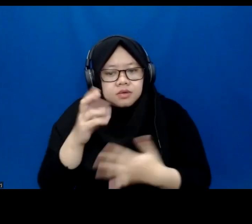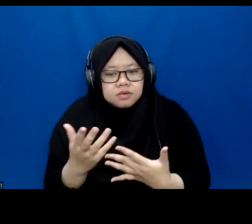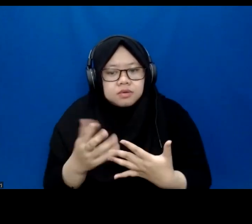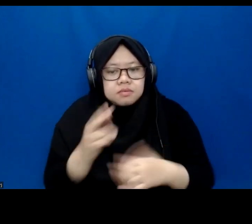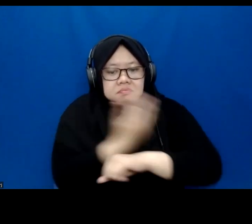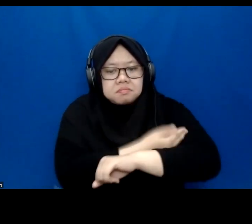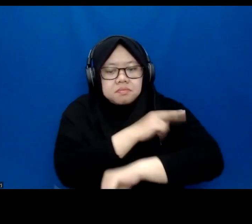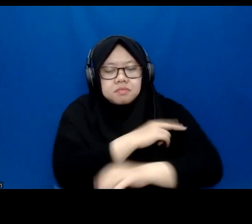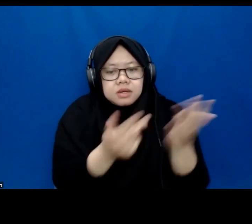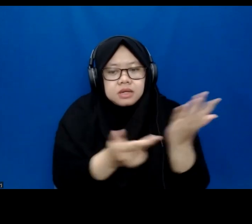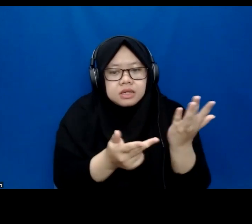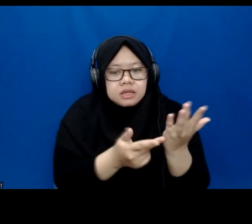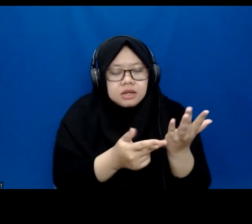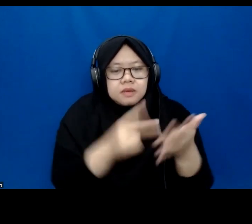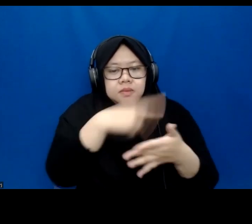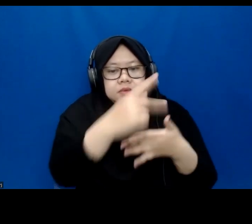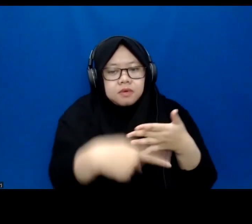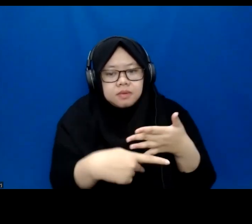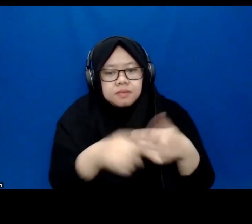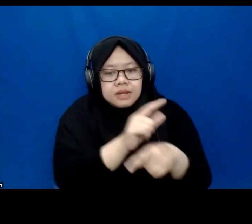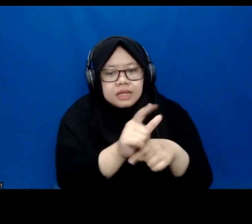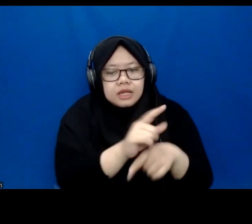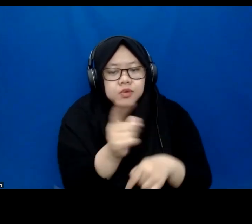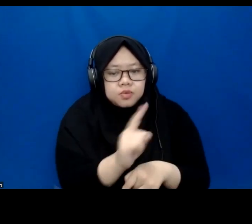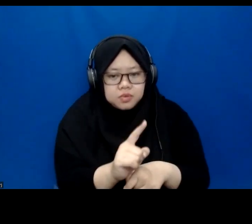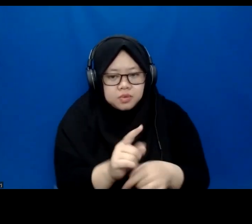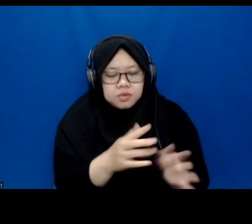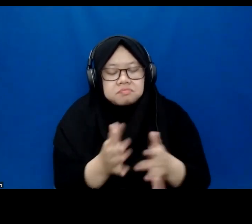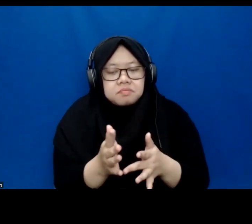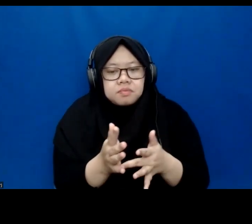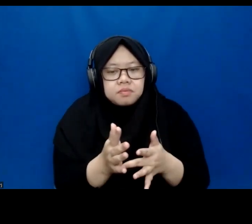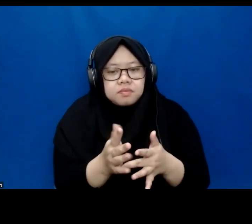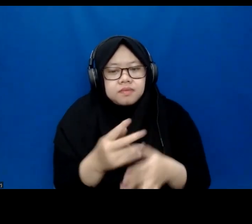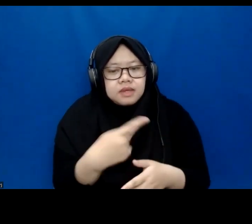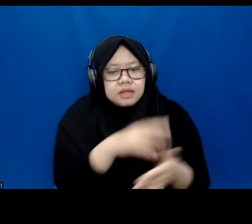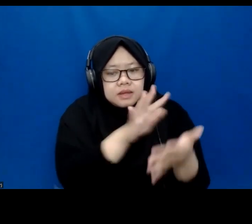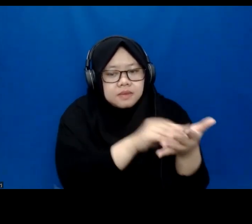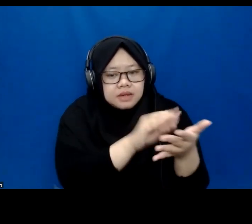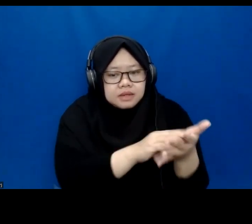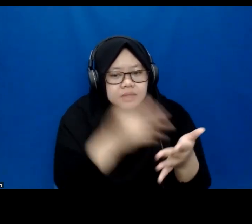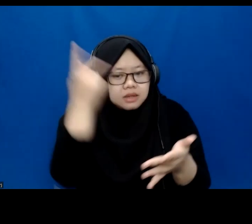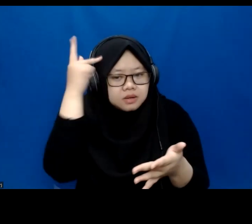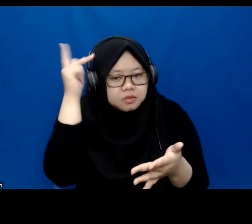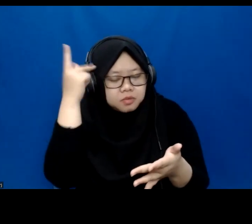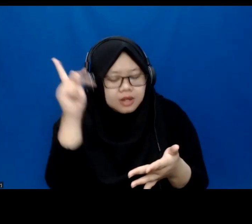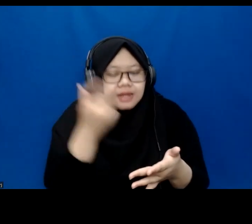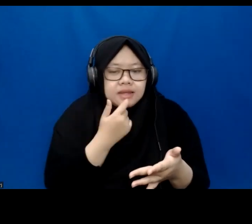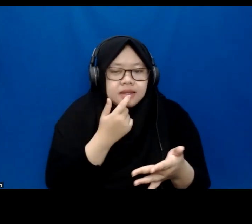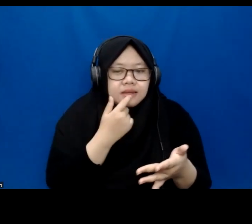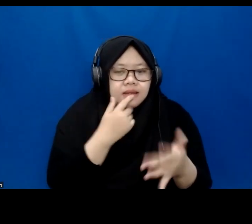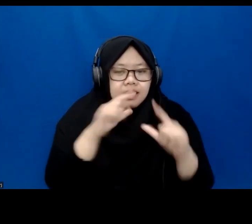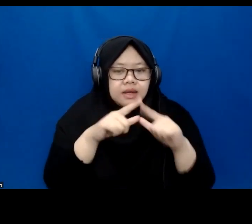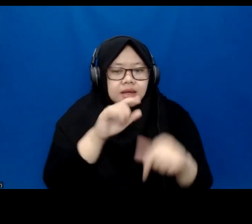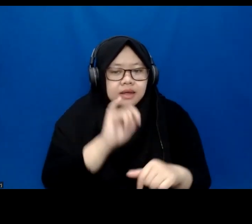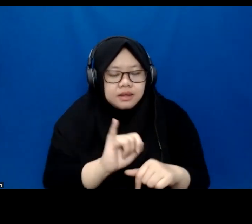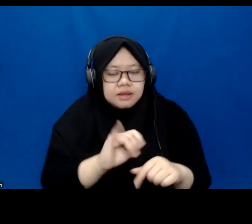training program first. They not only learn the basic knowledge about AI, but also need